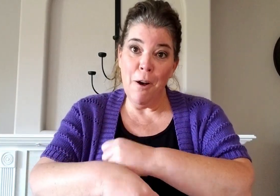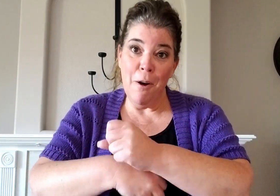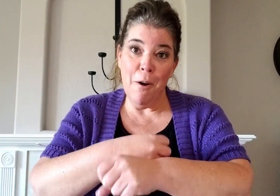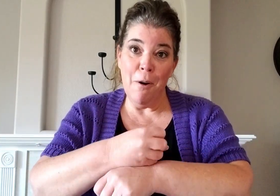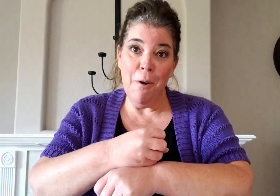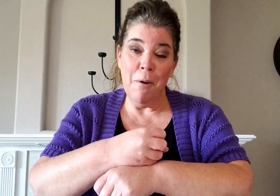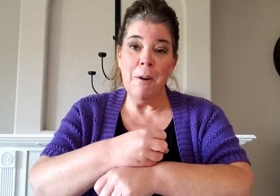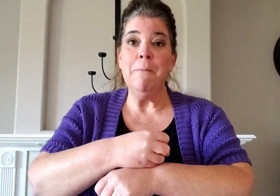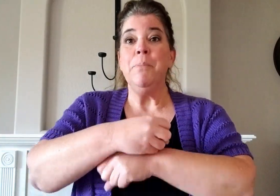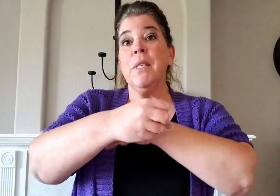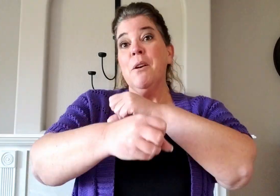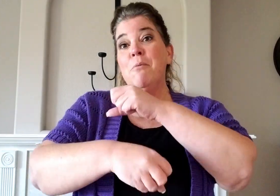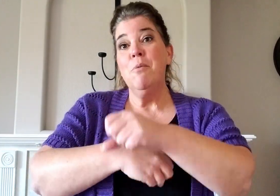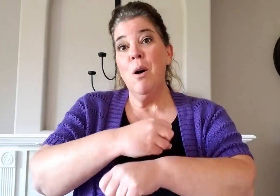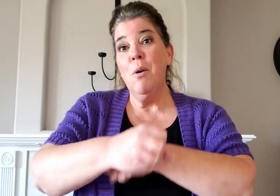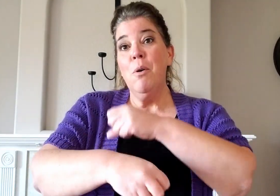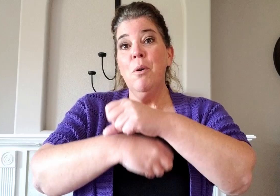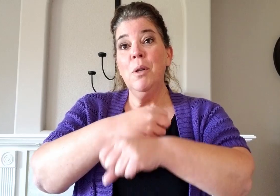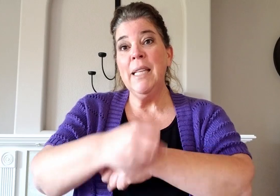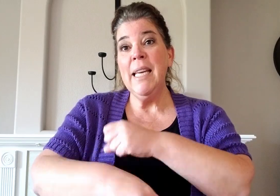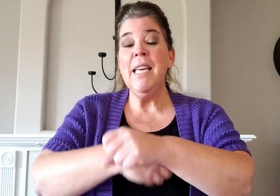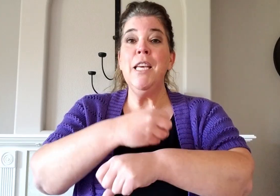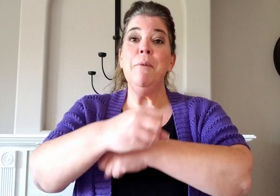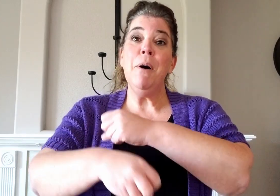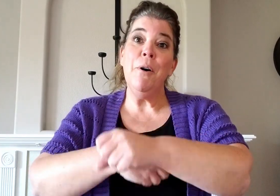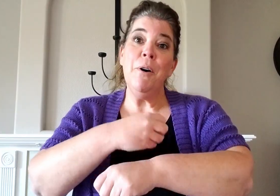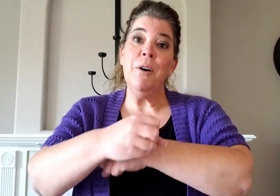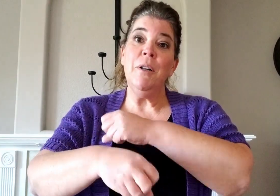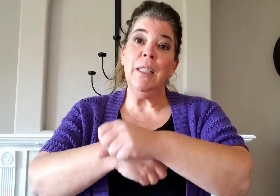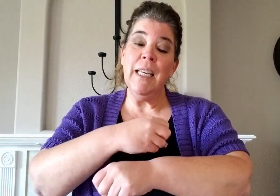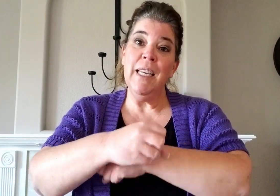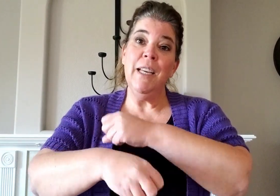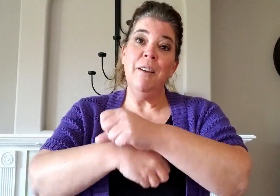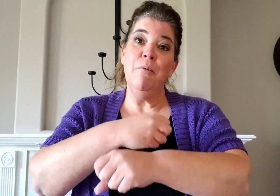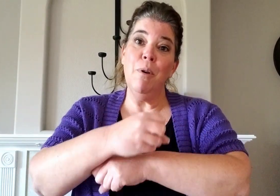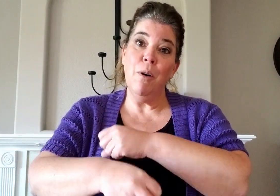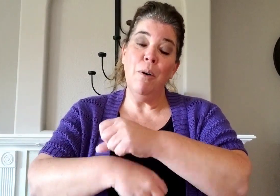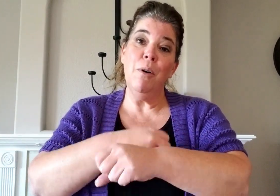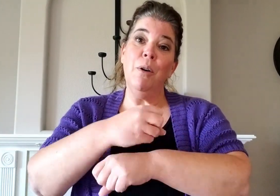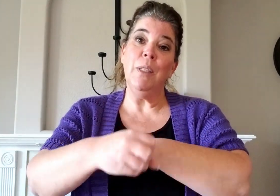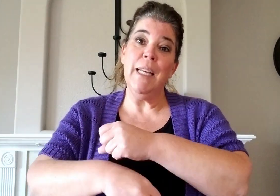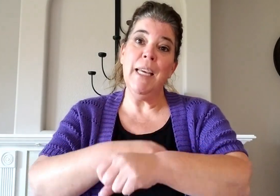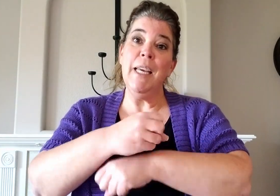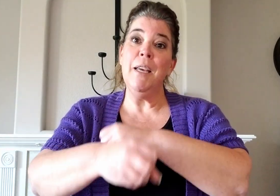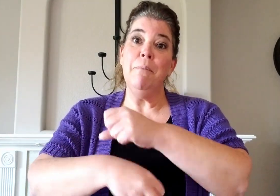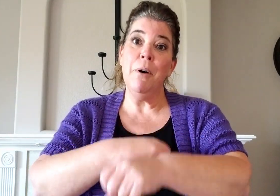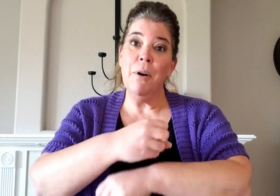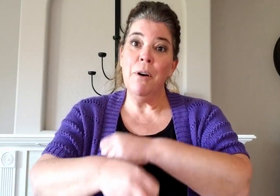rolly polly rolly poly